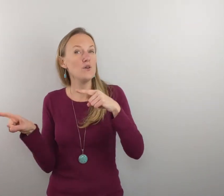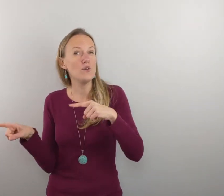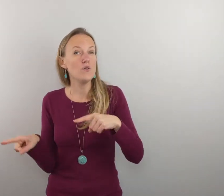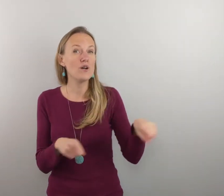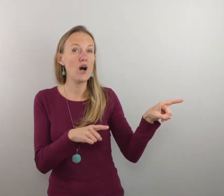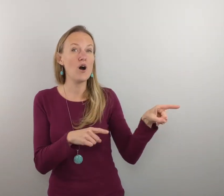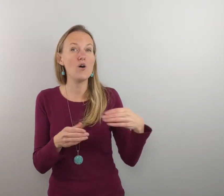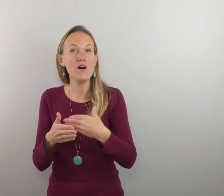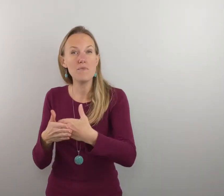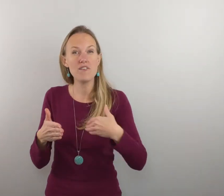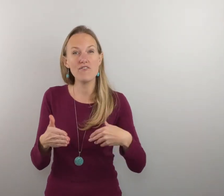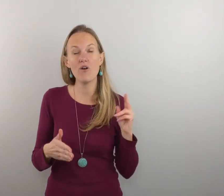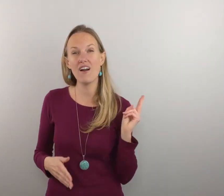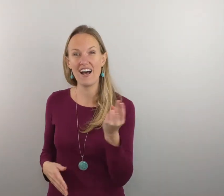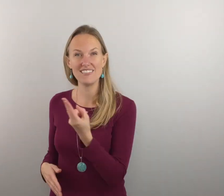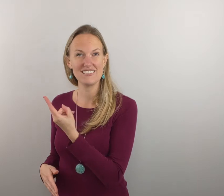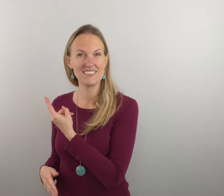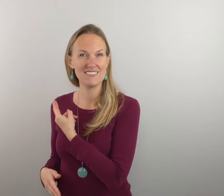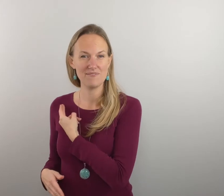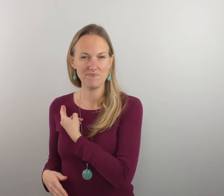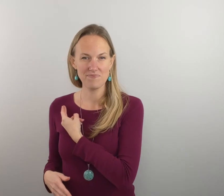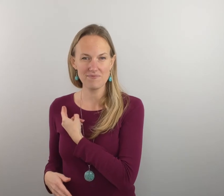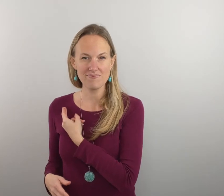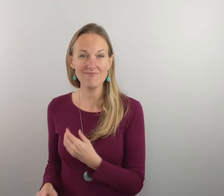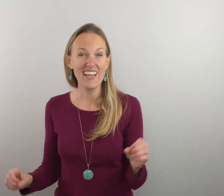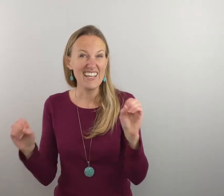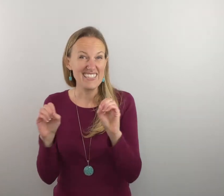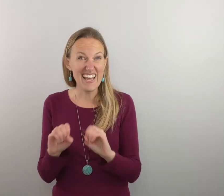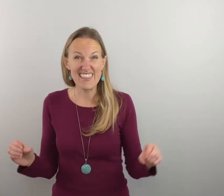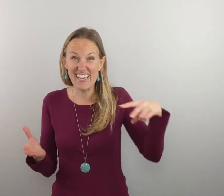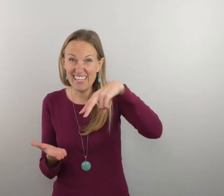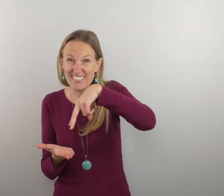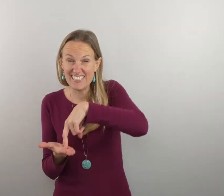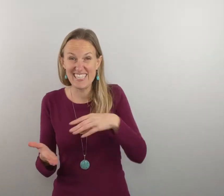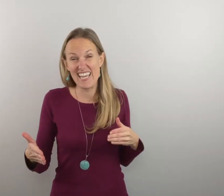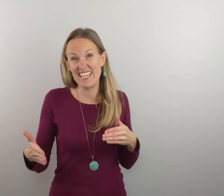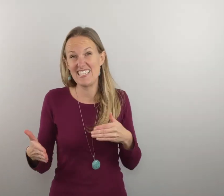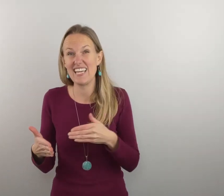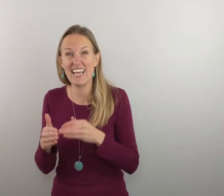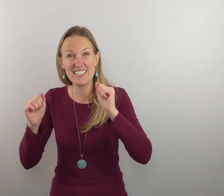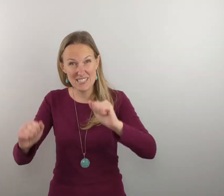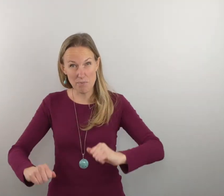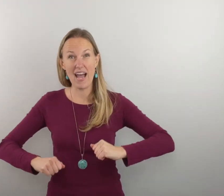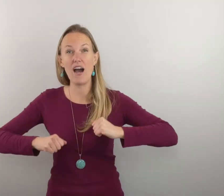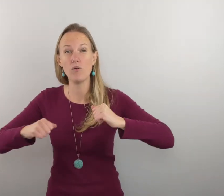go before us nothing can stand against the power